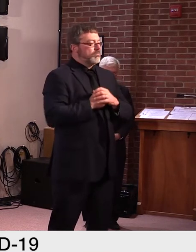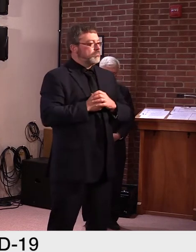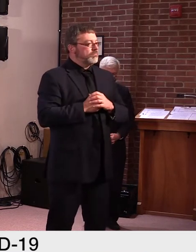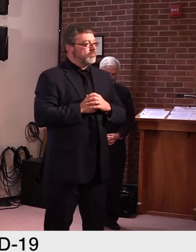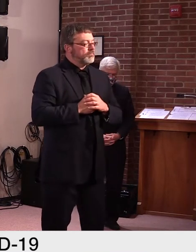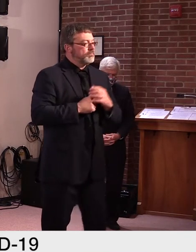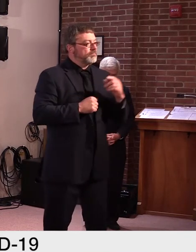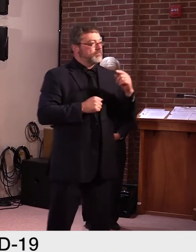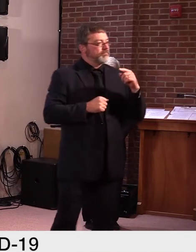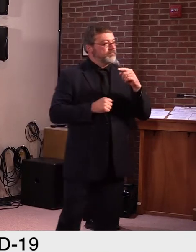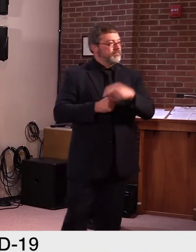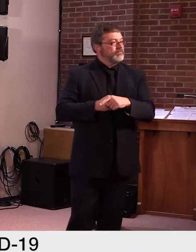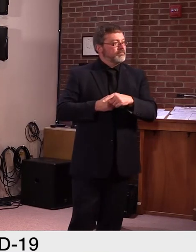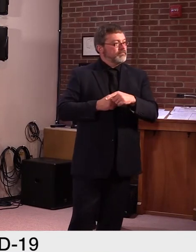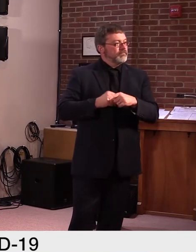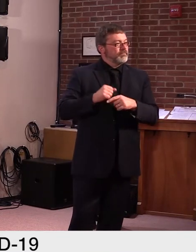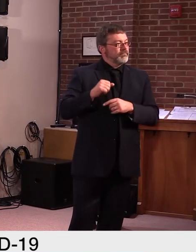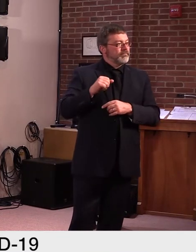Records.